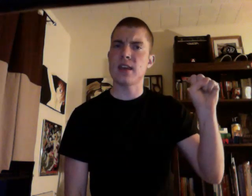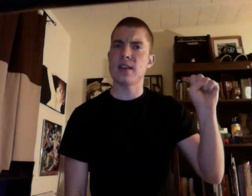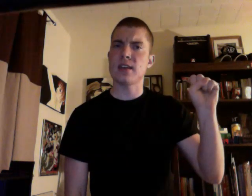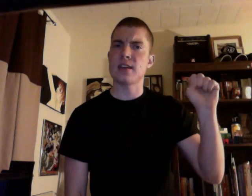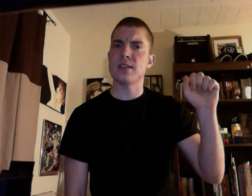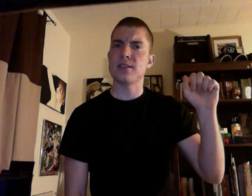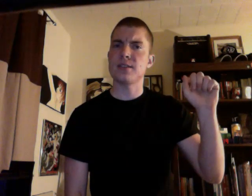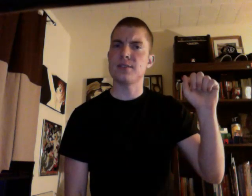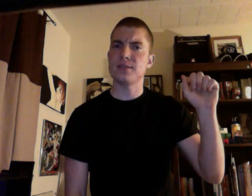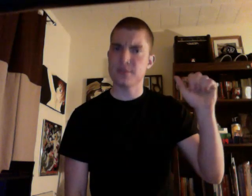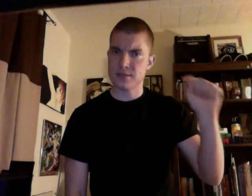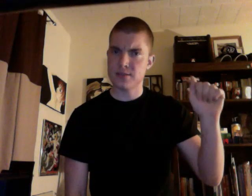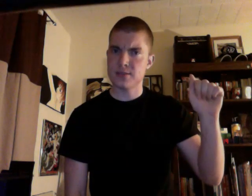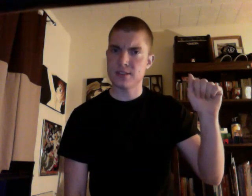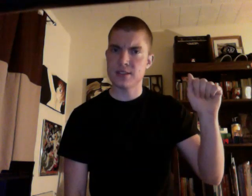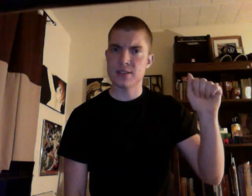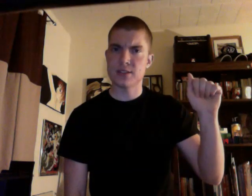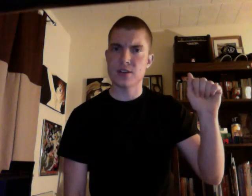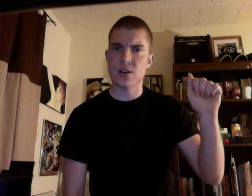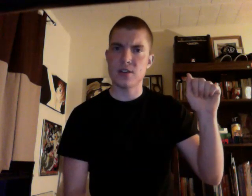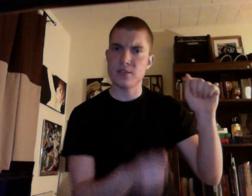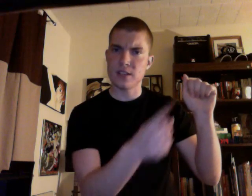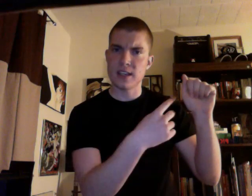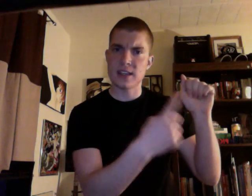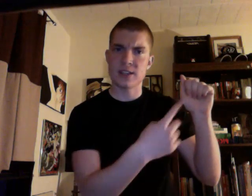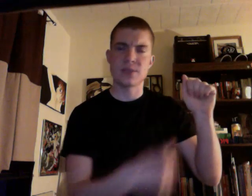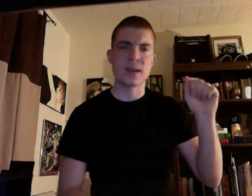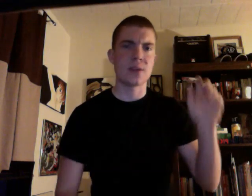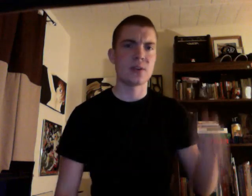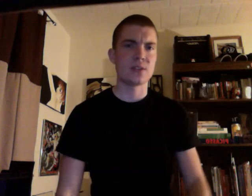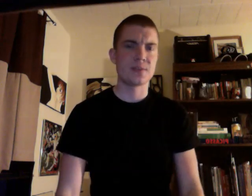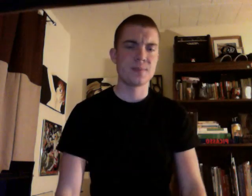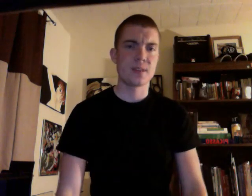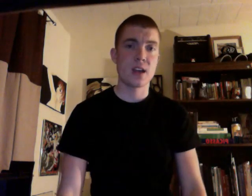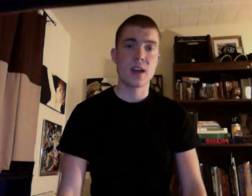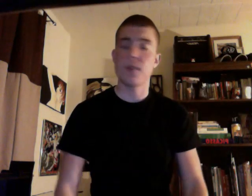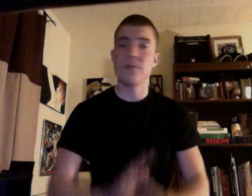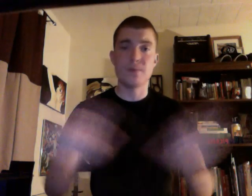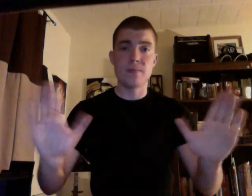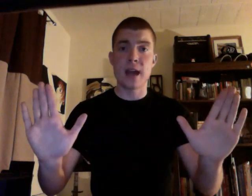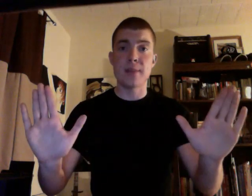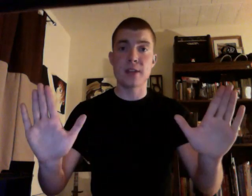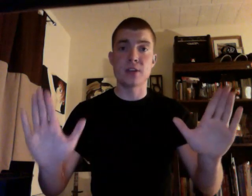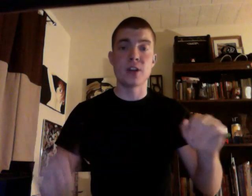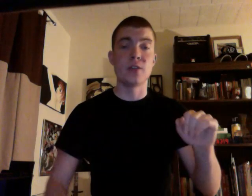it's hard looking at this backwards, I'm not starting over,